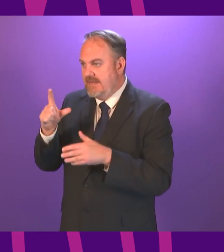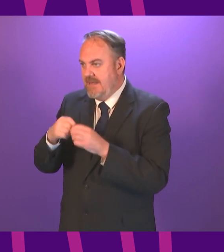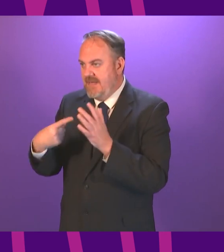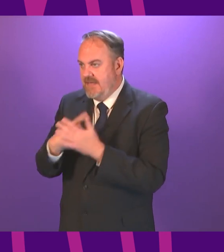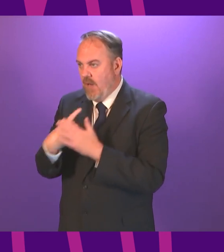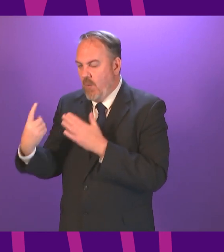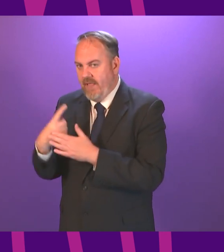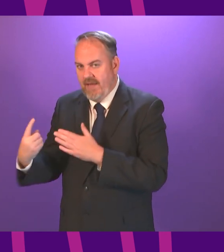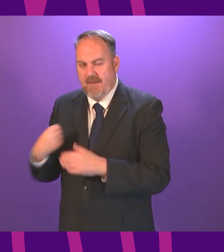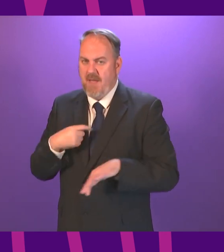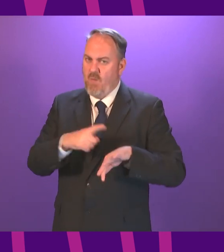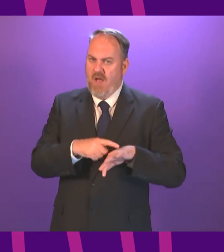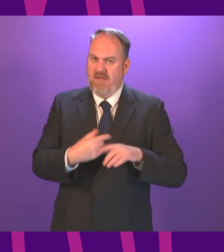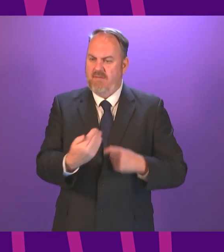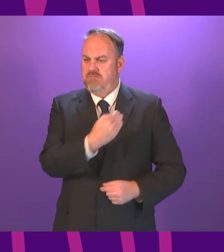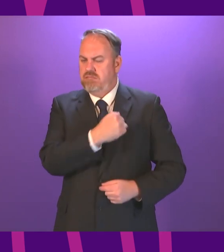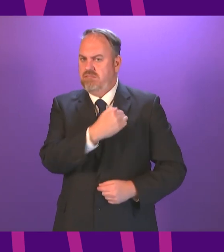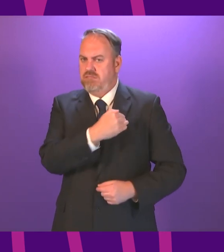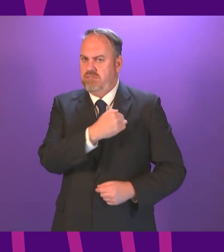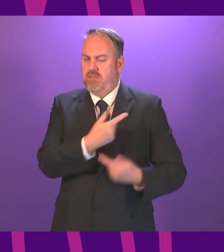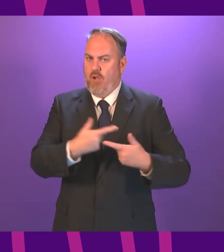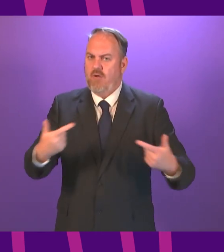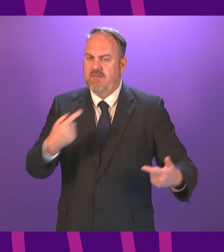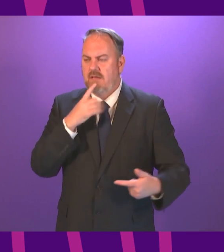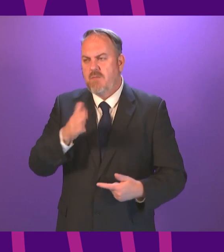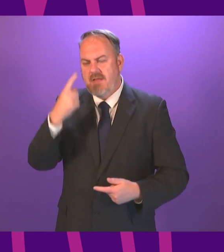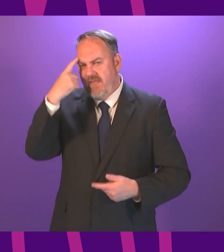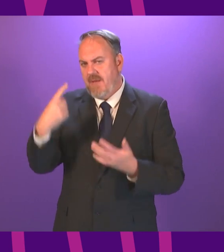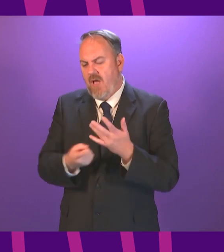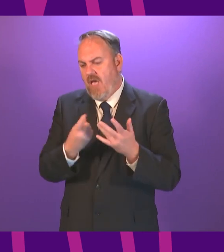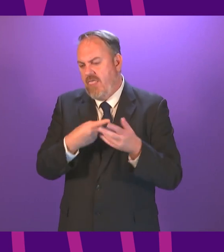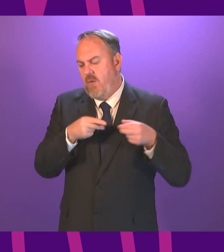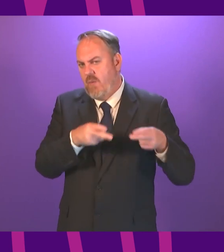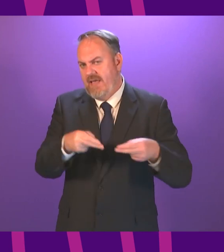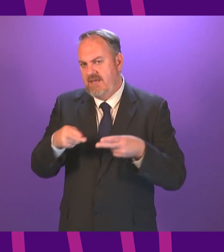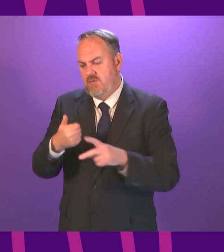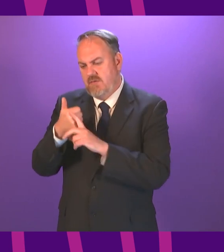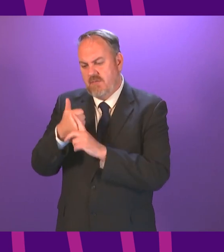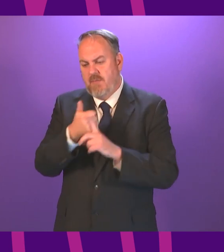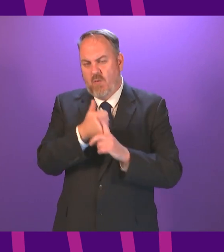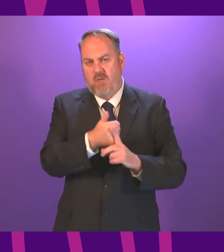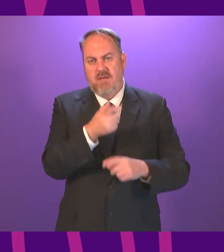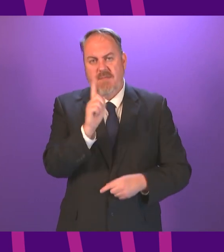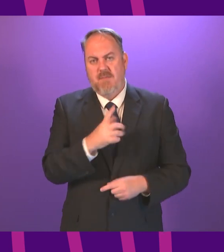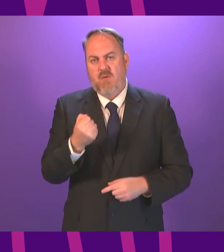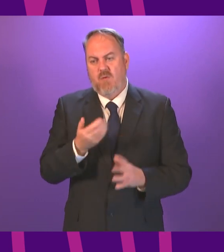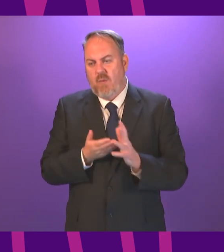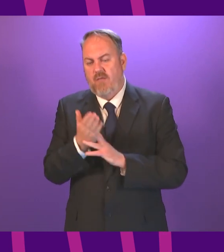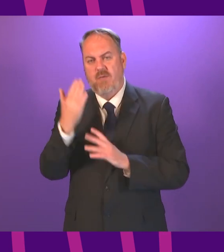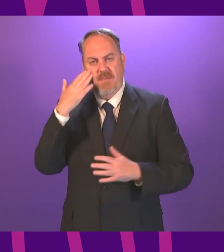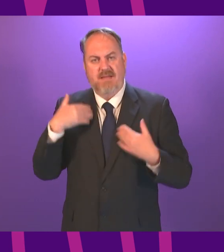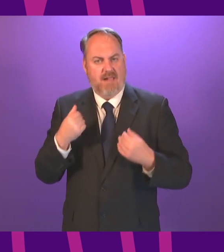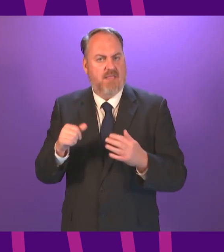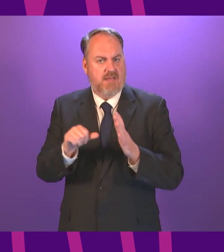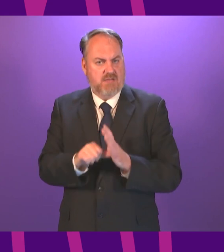also get it at home too Can I speak to a number of other members Neil Gray spoke again extraordinarily